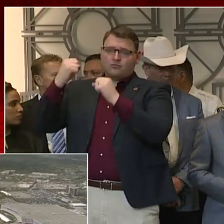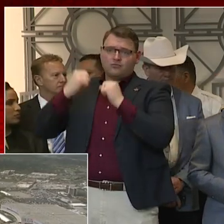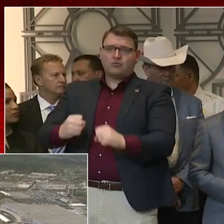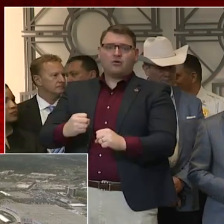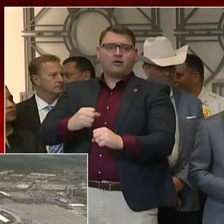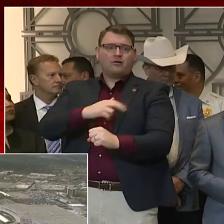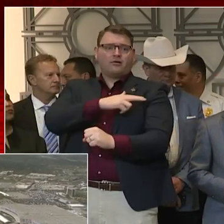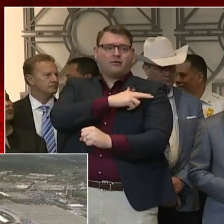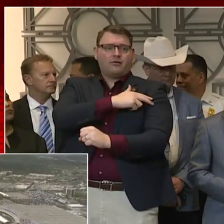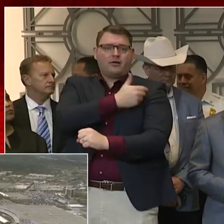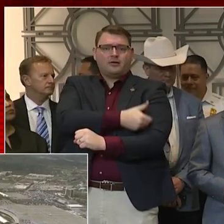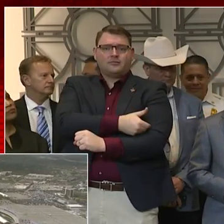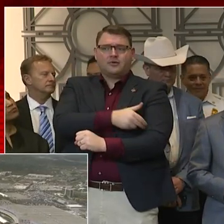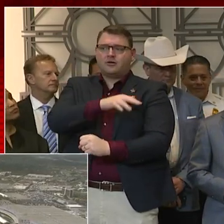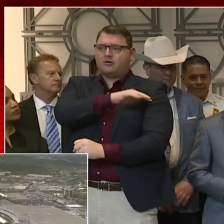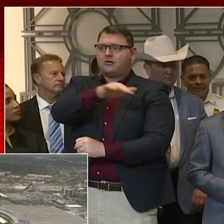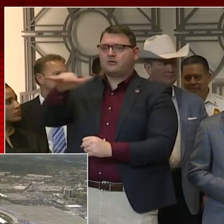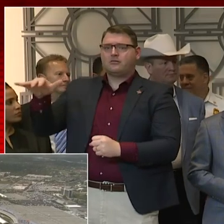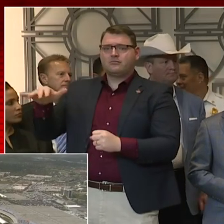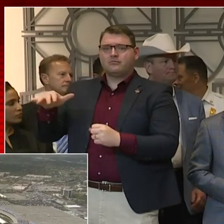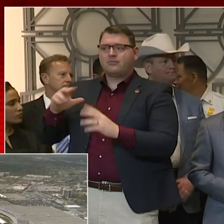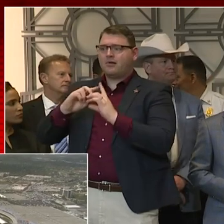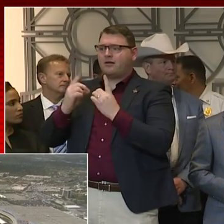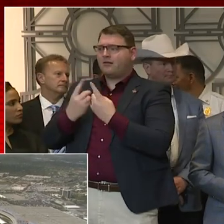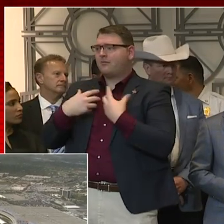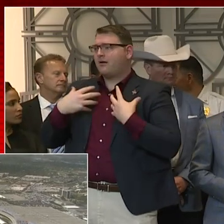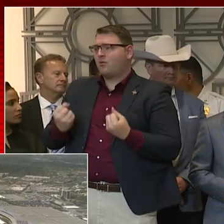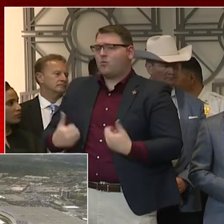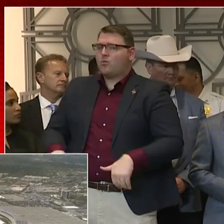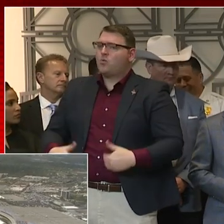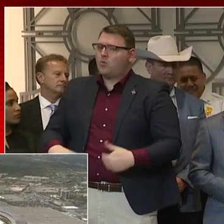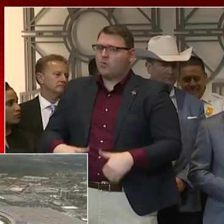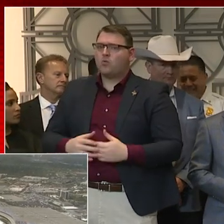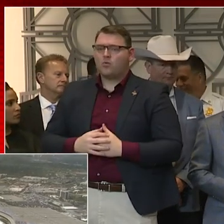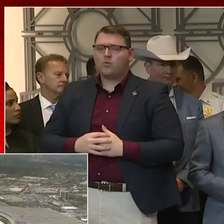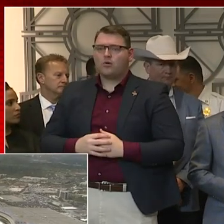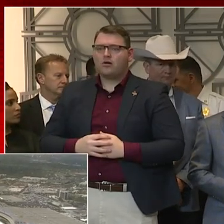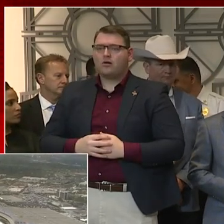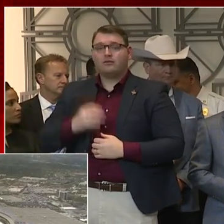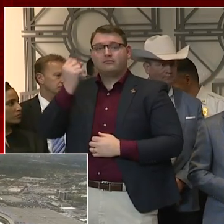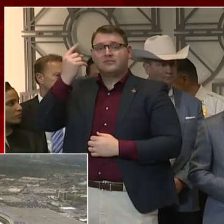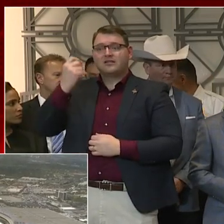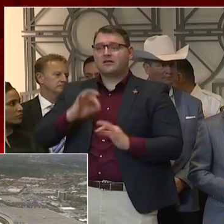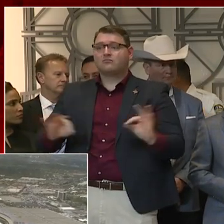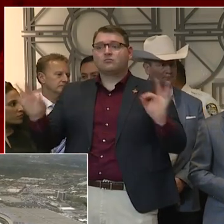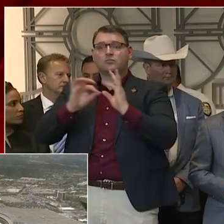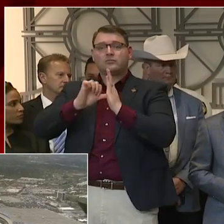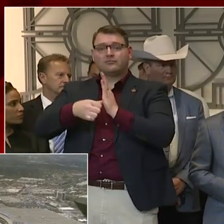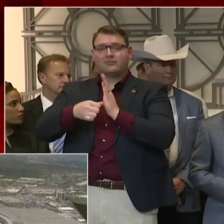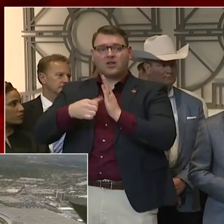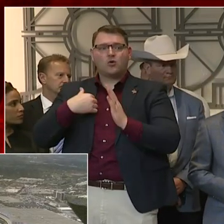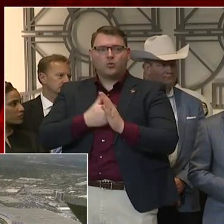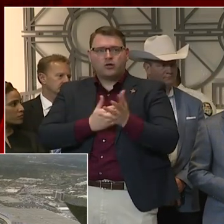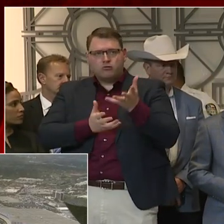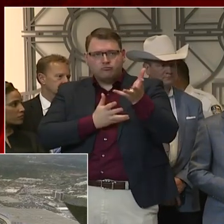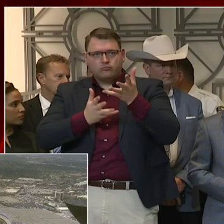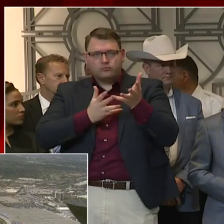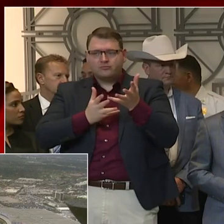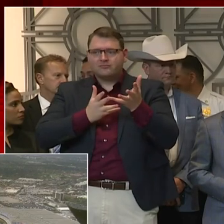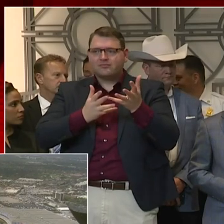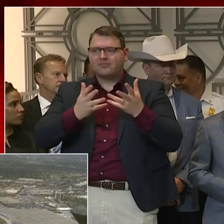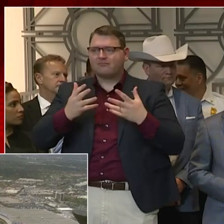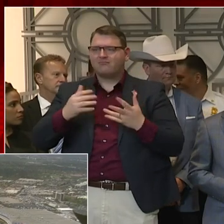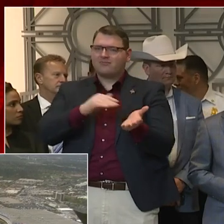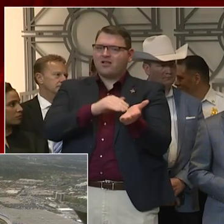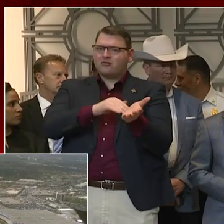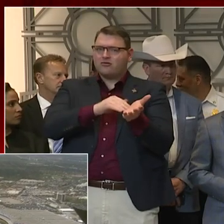say is that we have equally recognized that it's very important that we're working with our health care providers and our health care systems. And so we have been getting